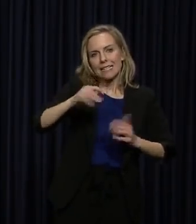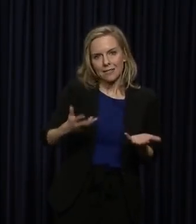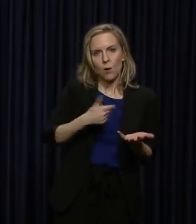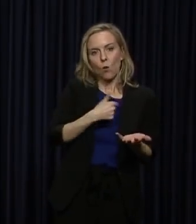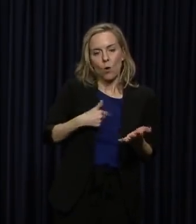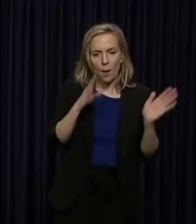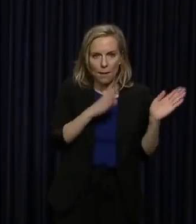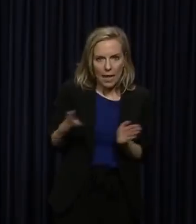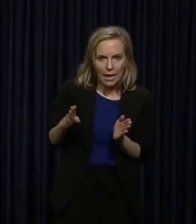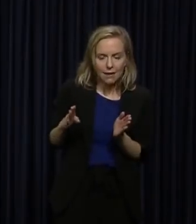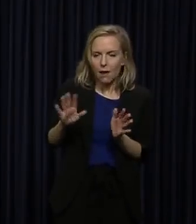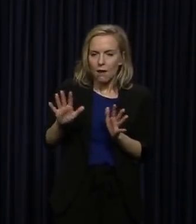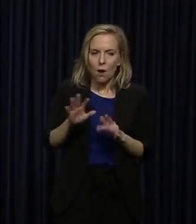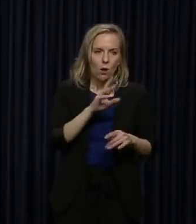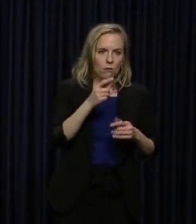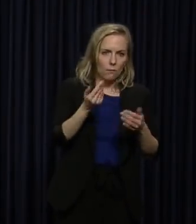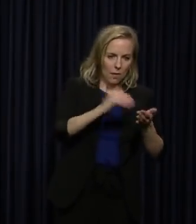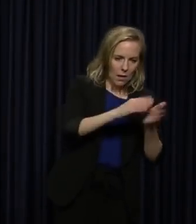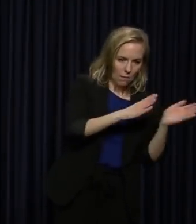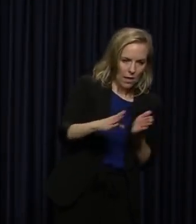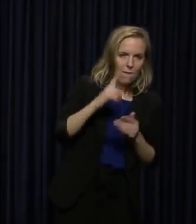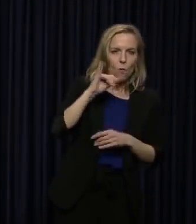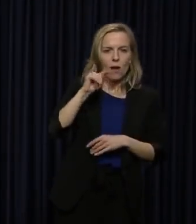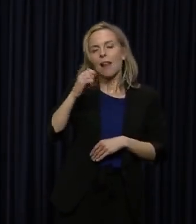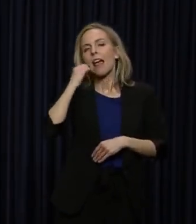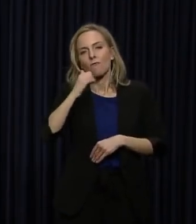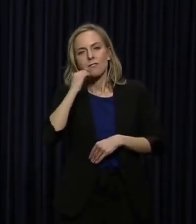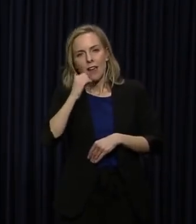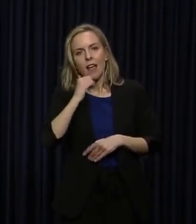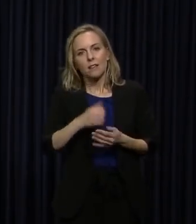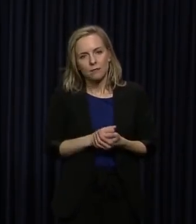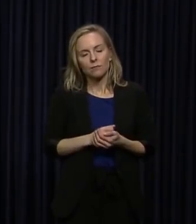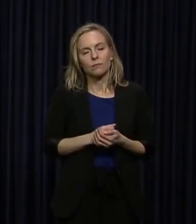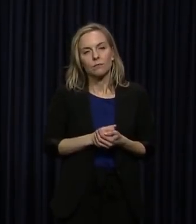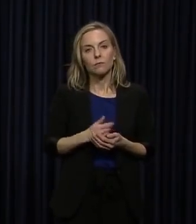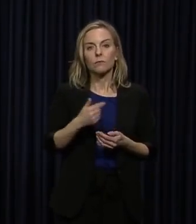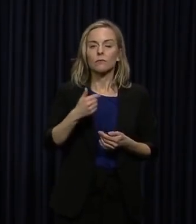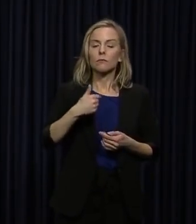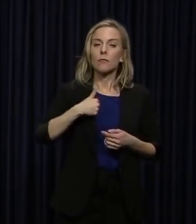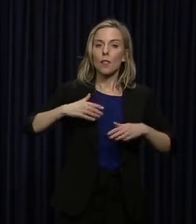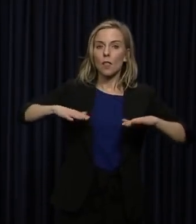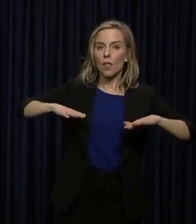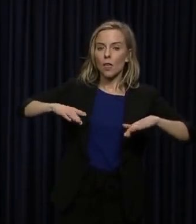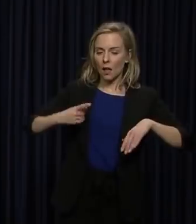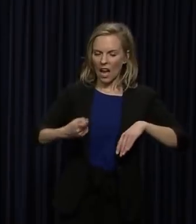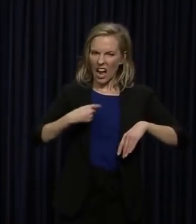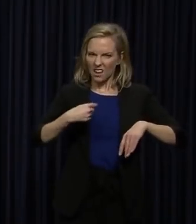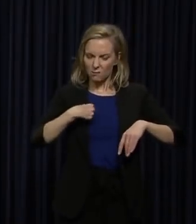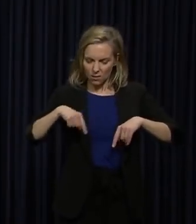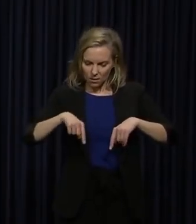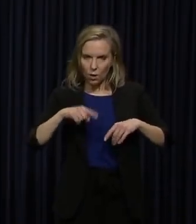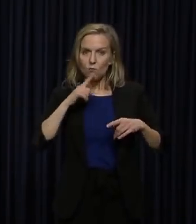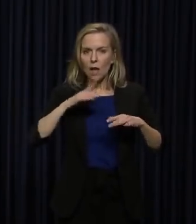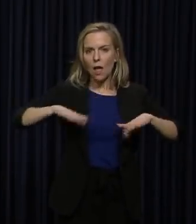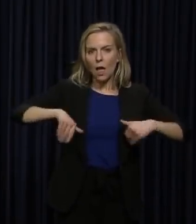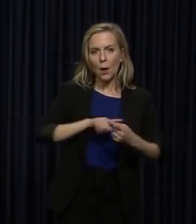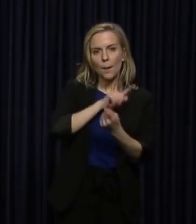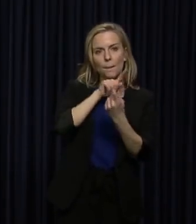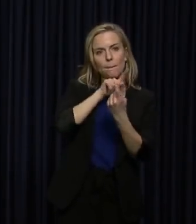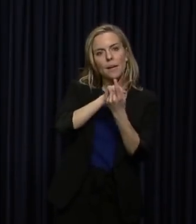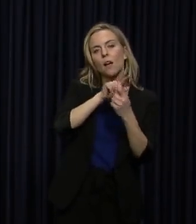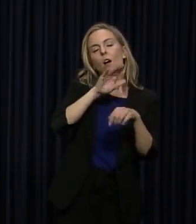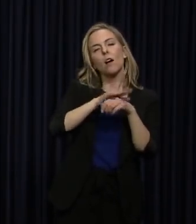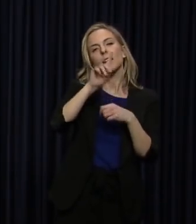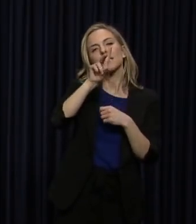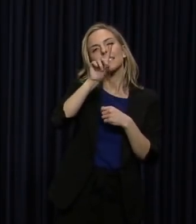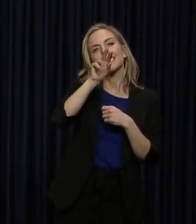are planning and replanning for it every day. Did I meet with Robert Stivers or David Osborne